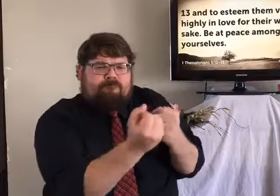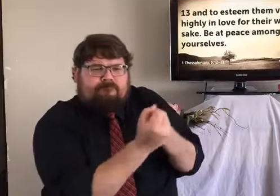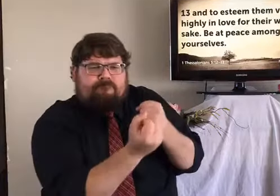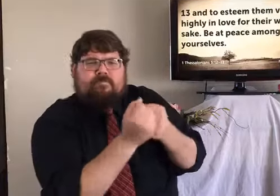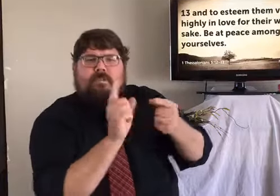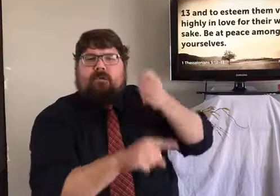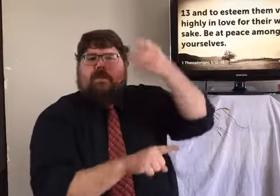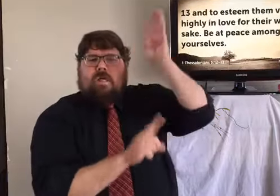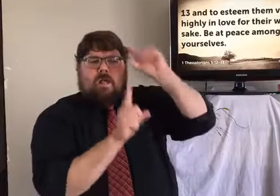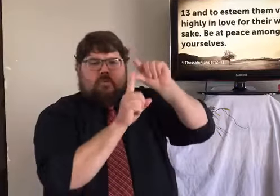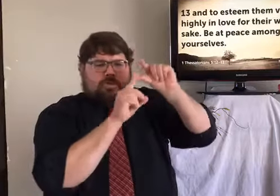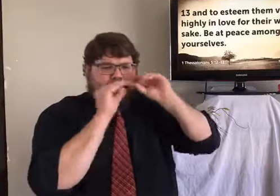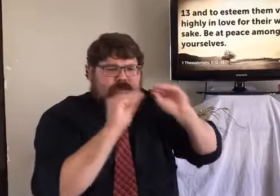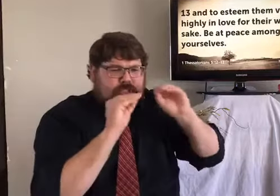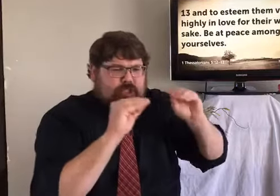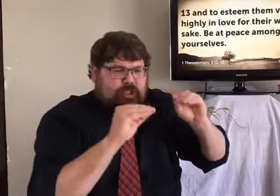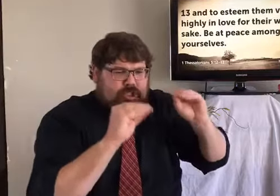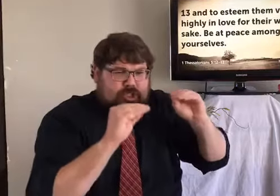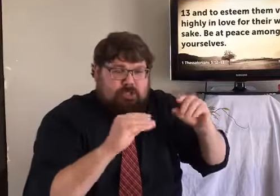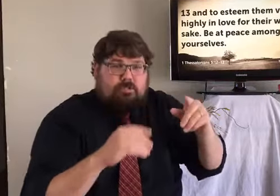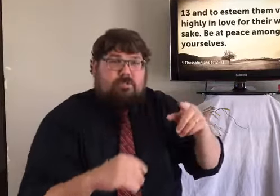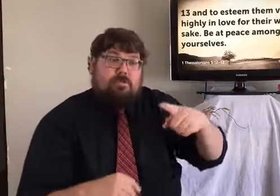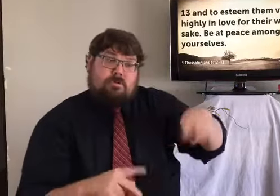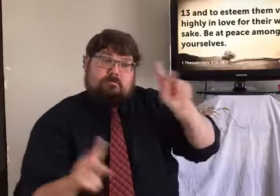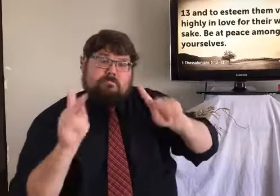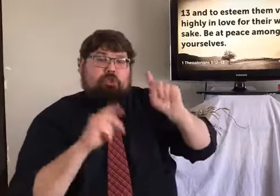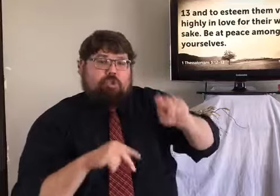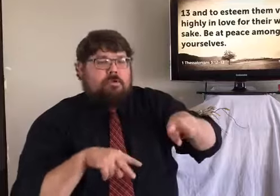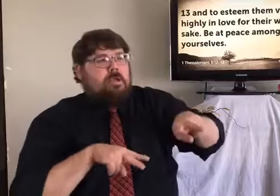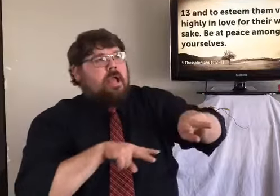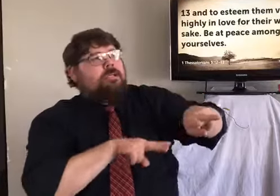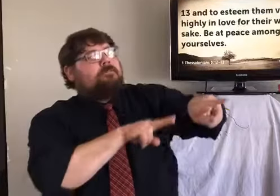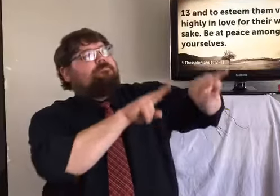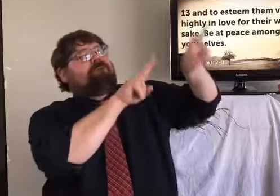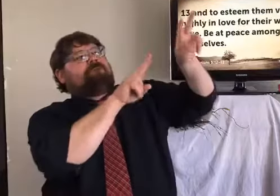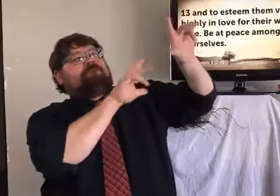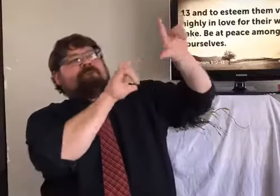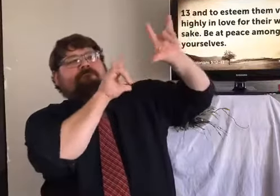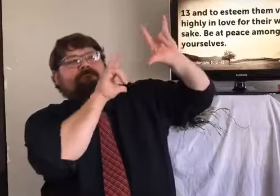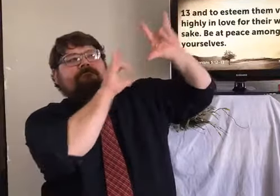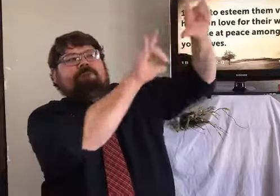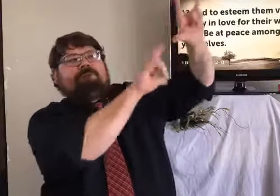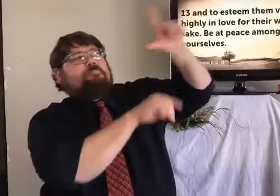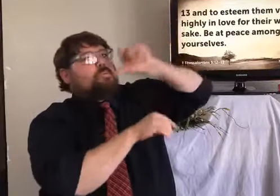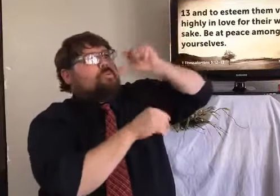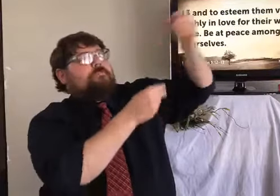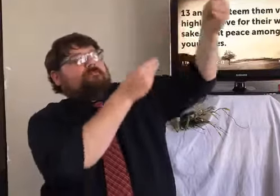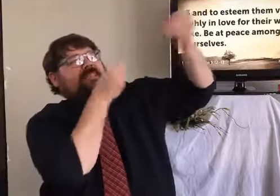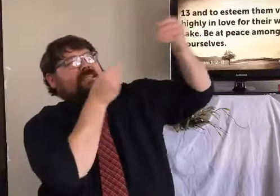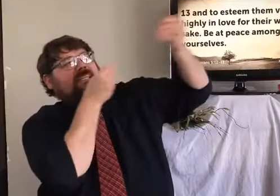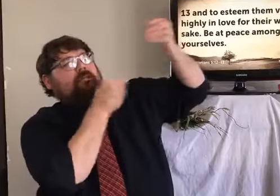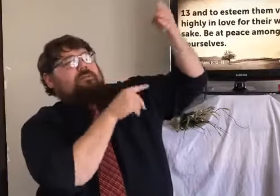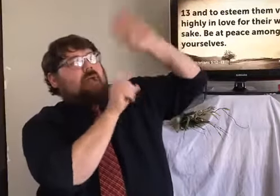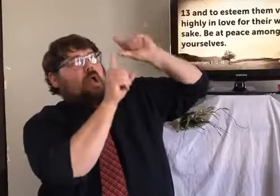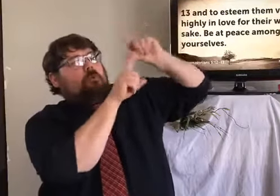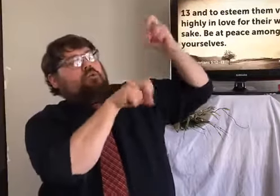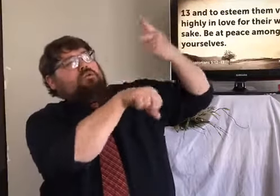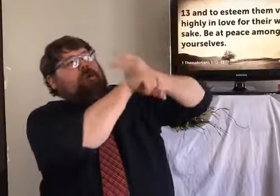among you, who are feeding you from God's word and teaching you from God's word and who are admonishing you.